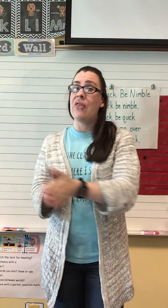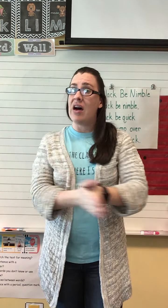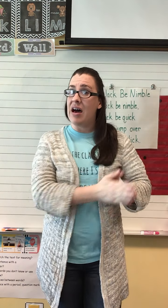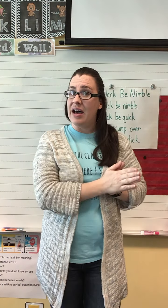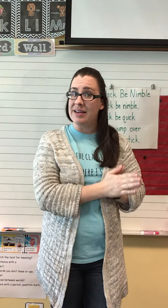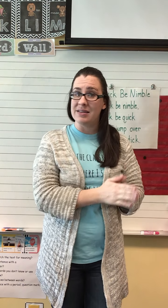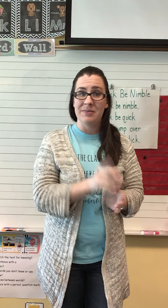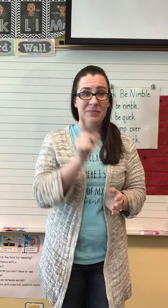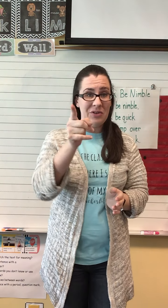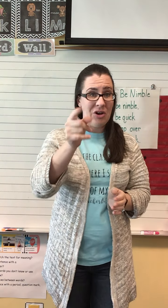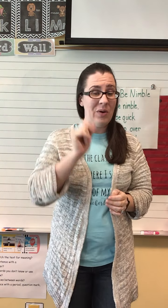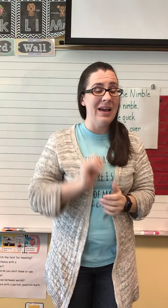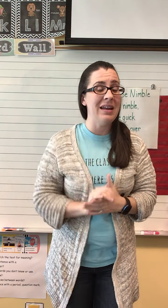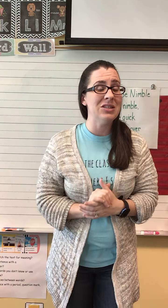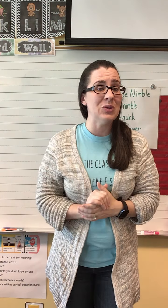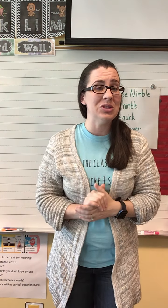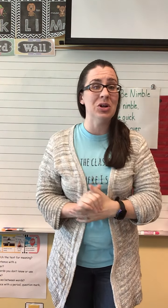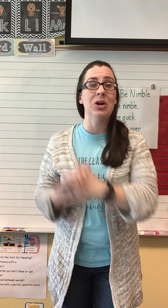Thud. Go ahead. It's your turn.